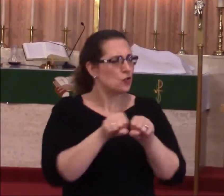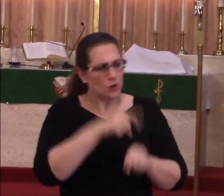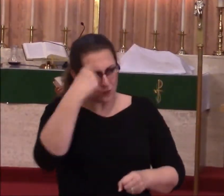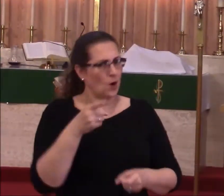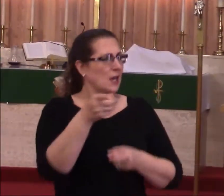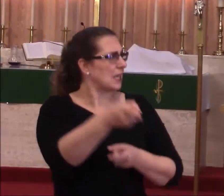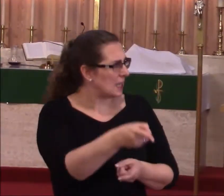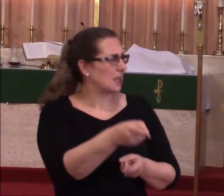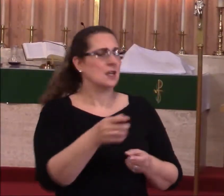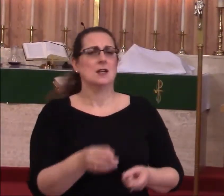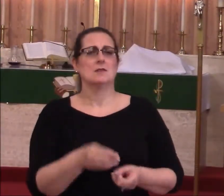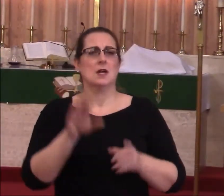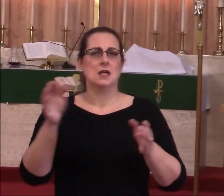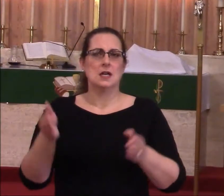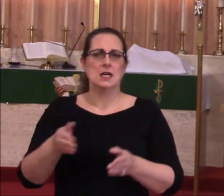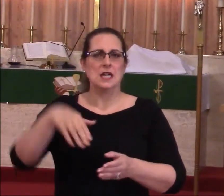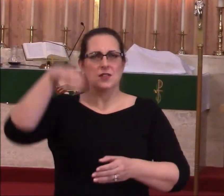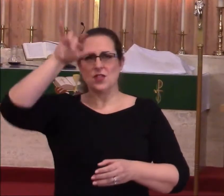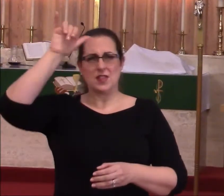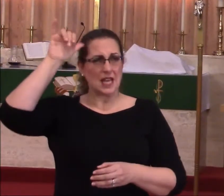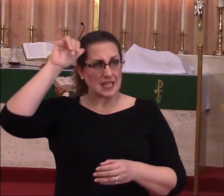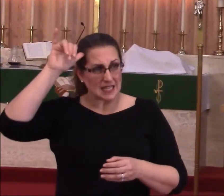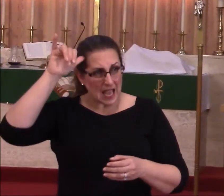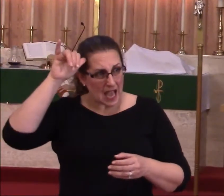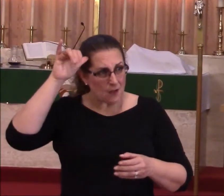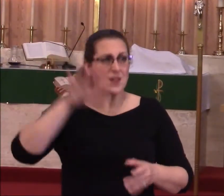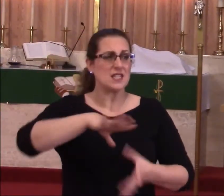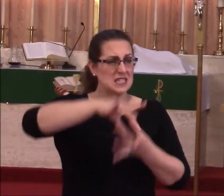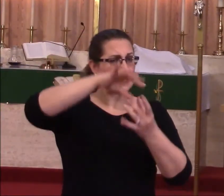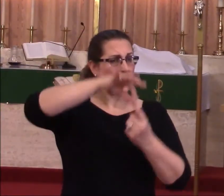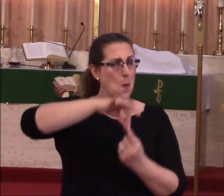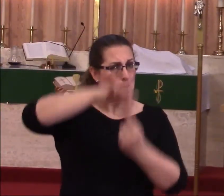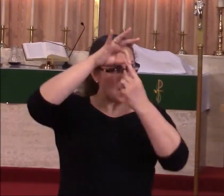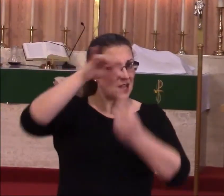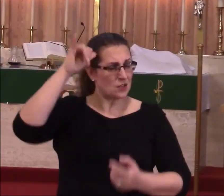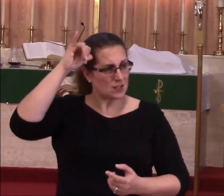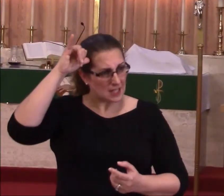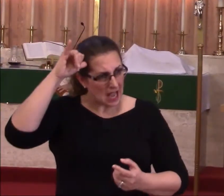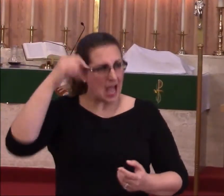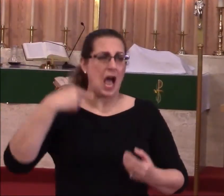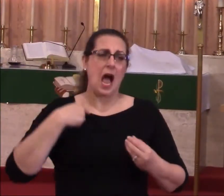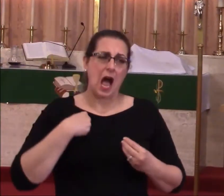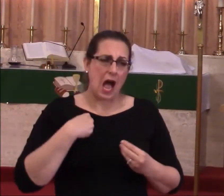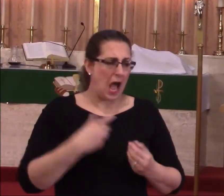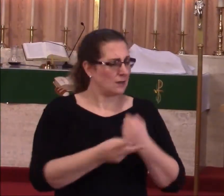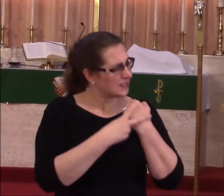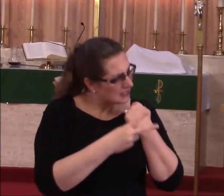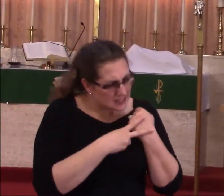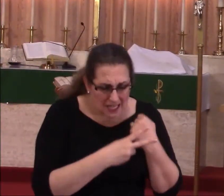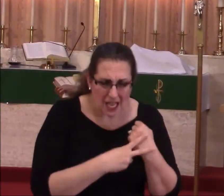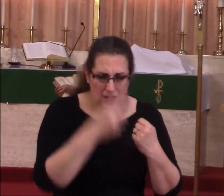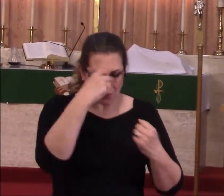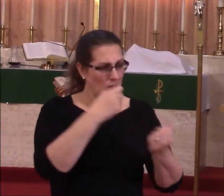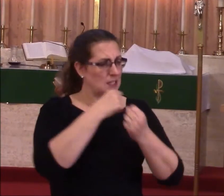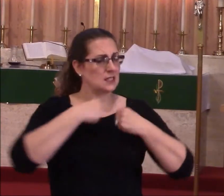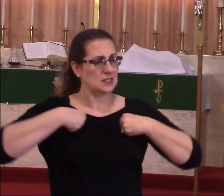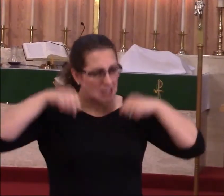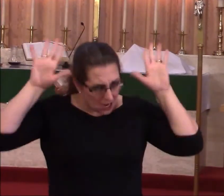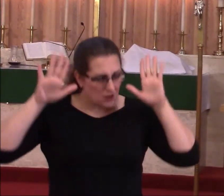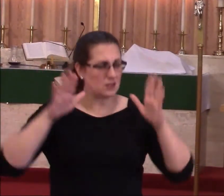and go and get the sacrificial calf. Go get the calf I've been fattening up to sacrifice.